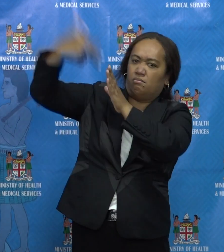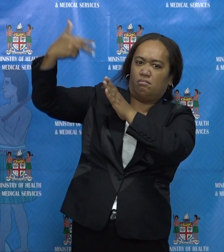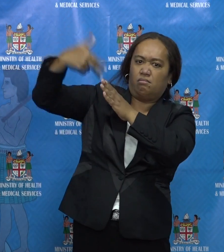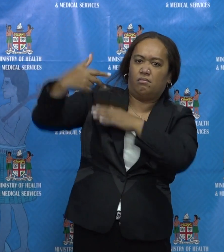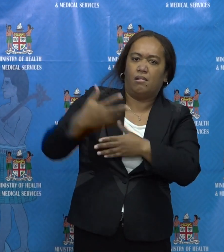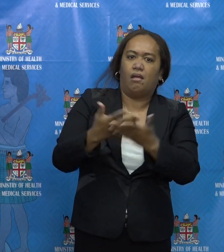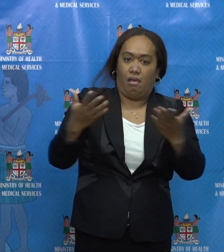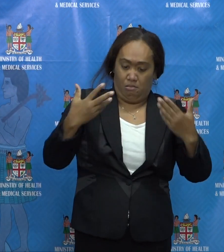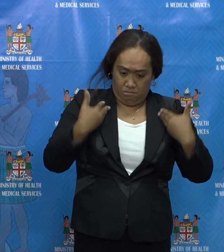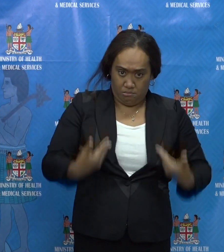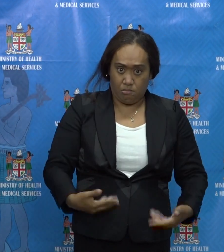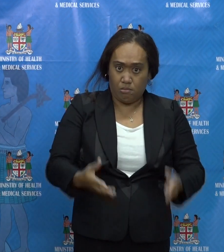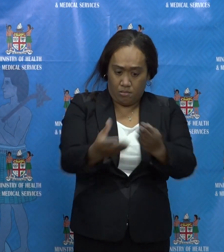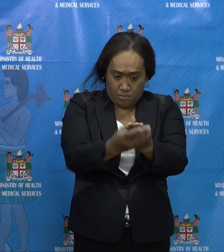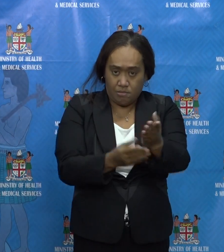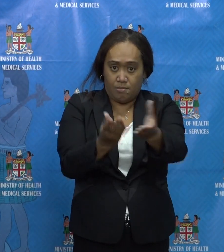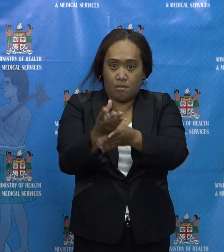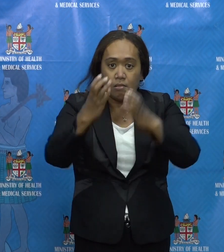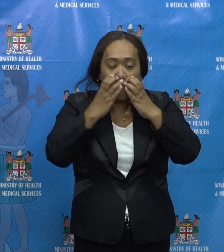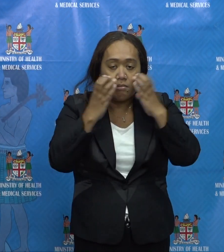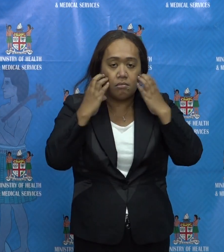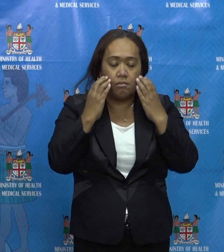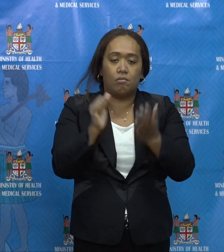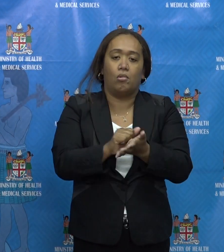practices that are happening in the quarantine area. you.